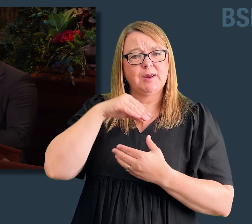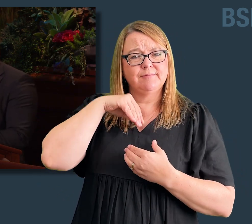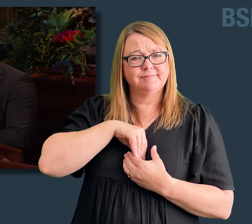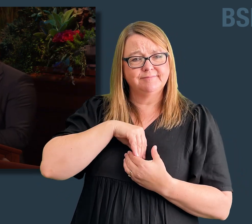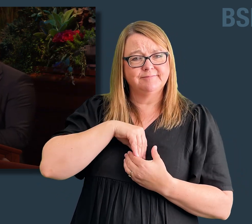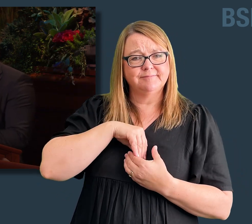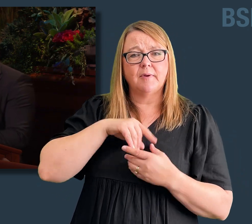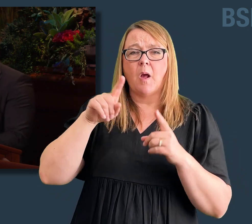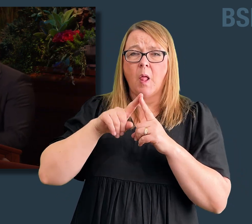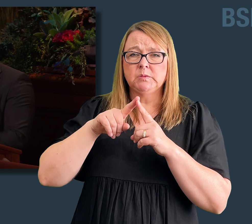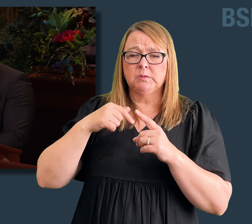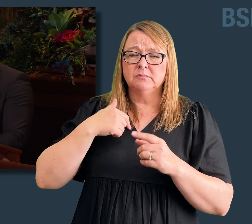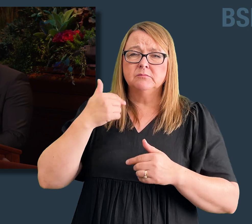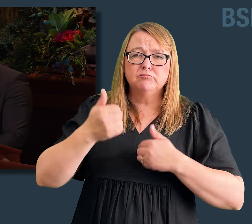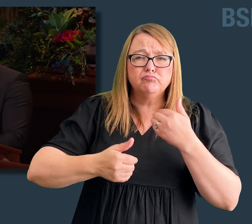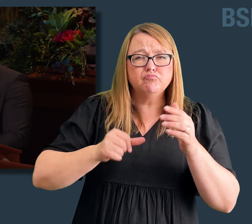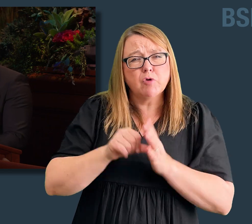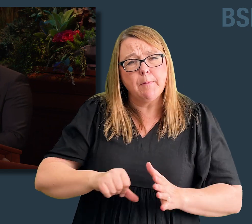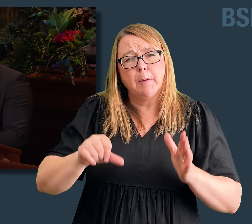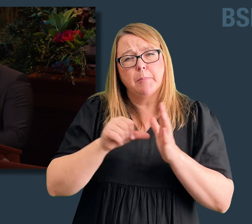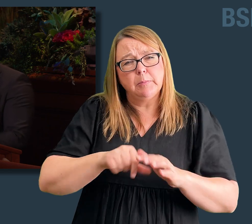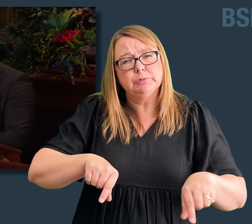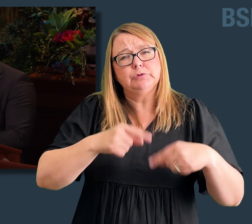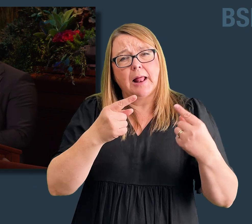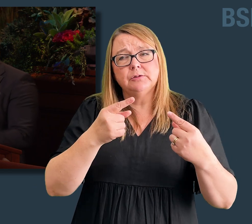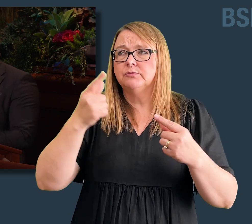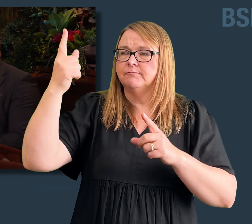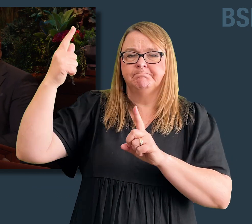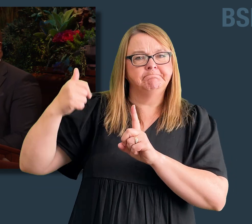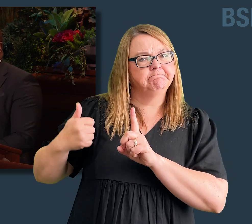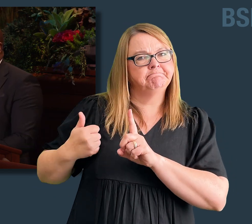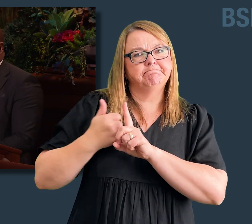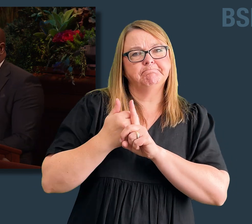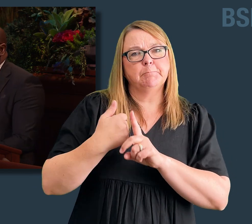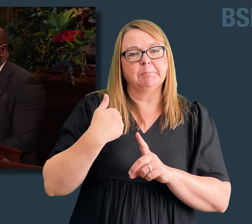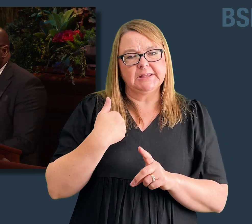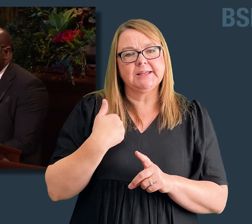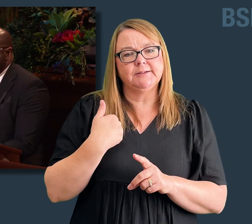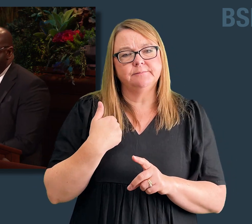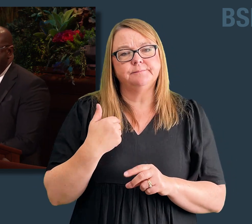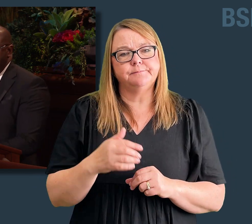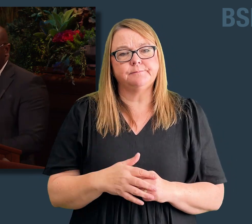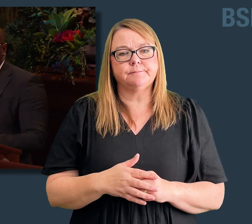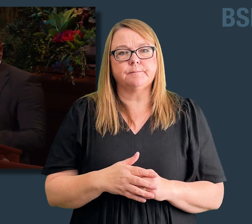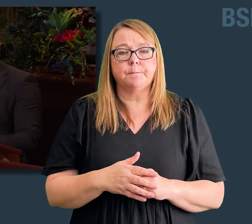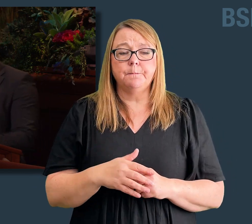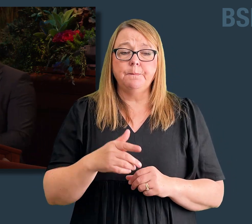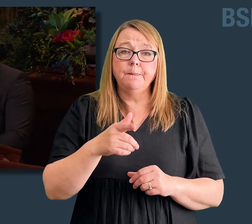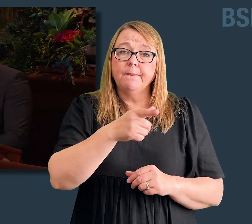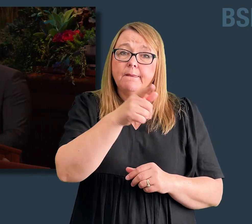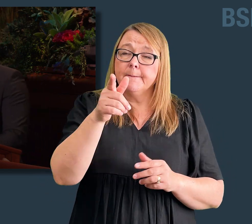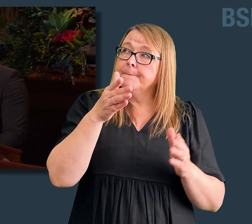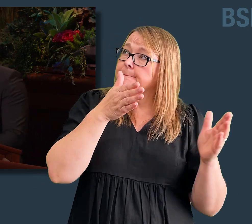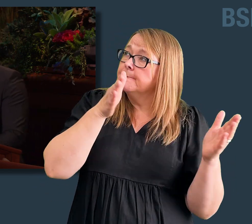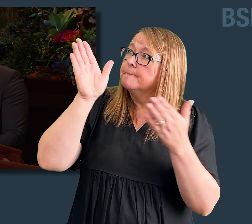been supported under trials and troubles of every kind. Joy in Christ for Alma